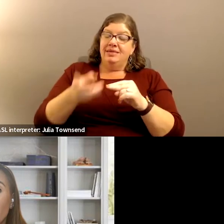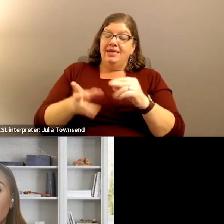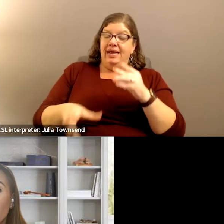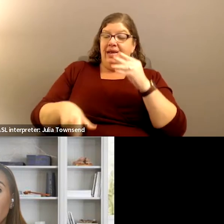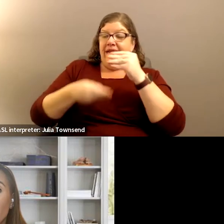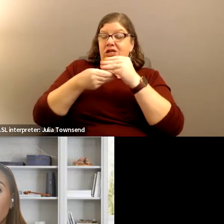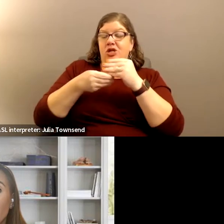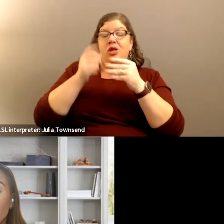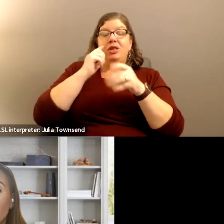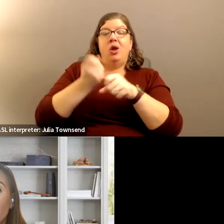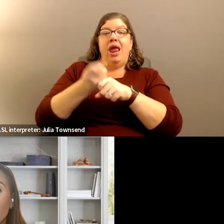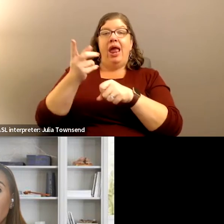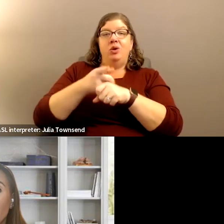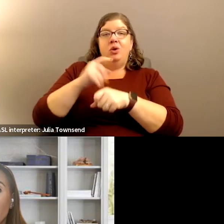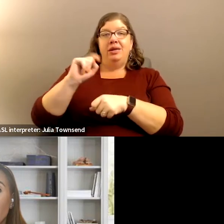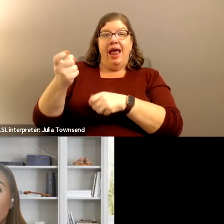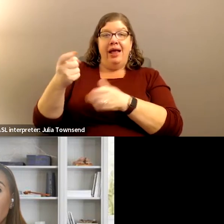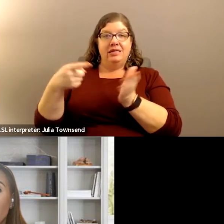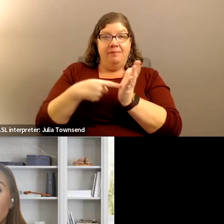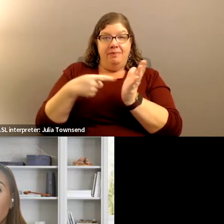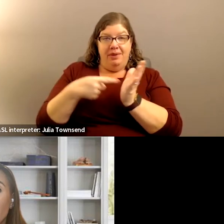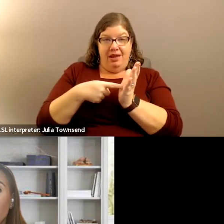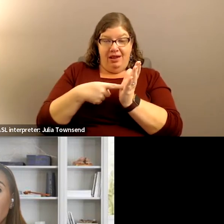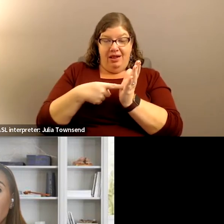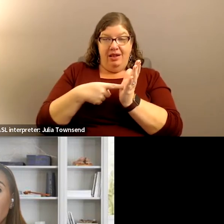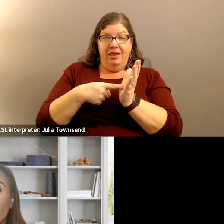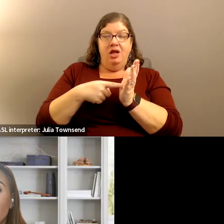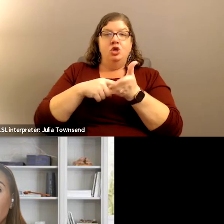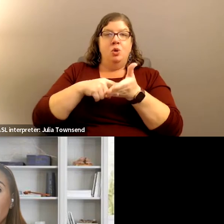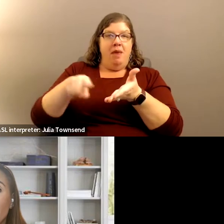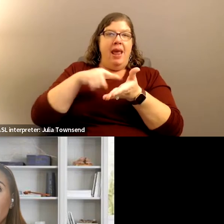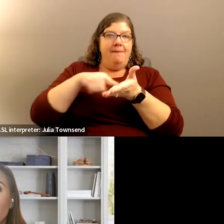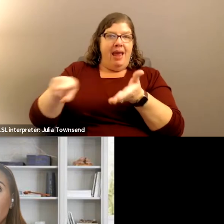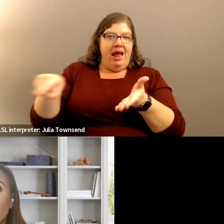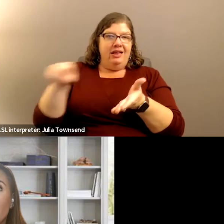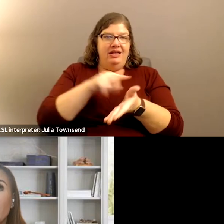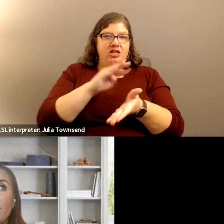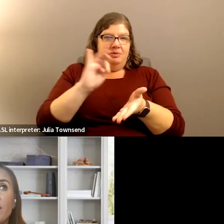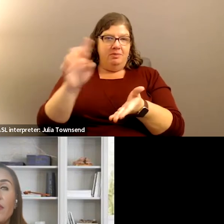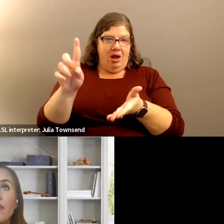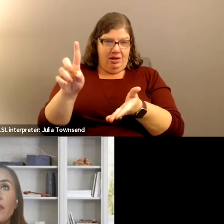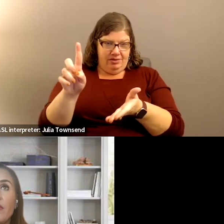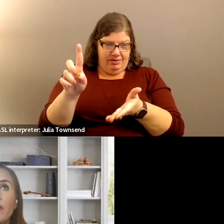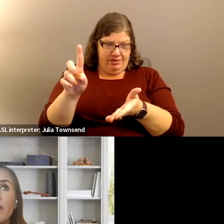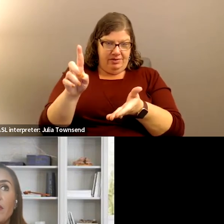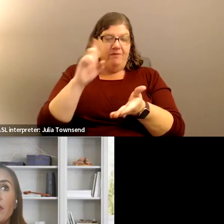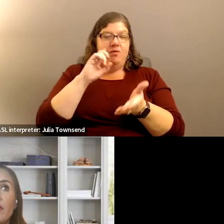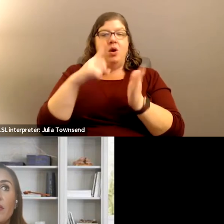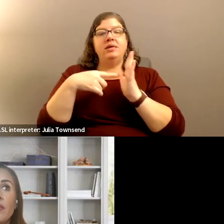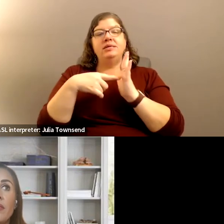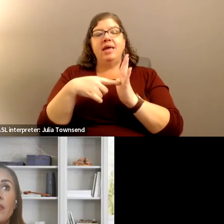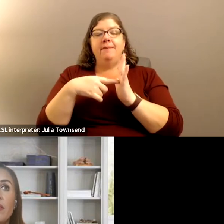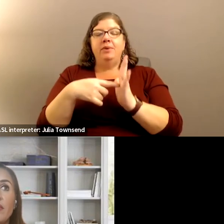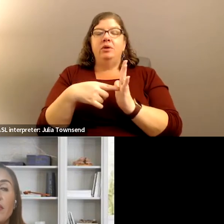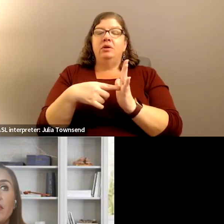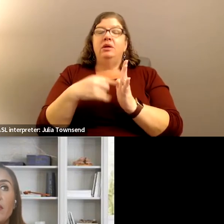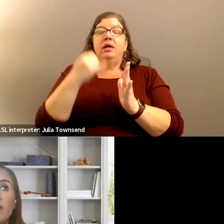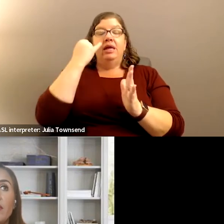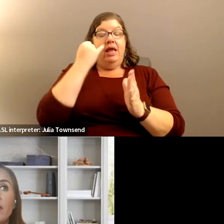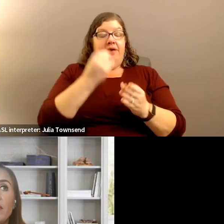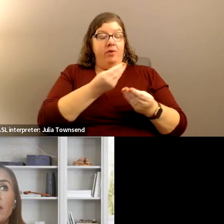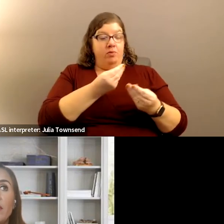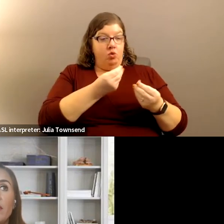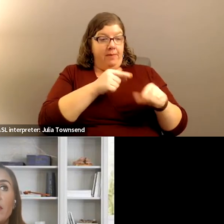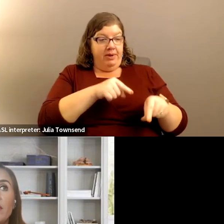on their annual property tax bill to pay back these bonds. An example is, if a